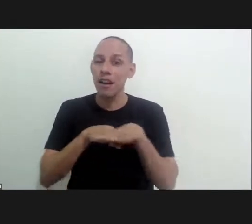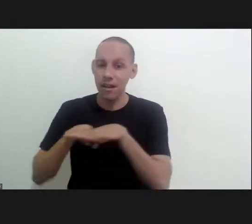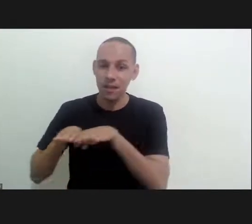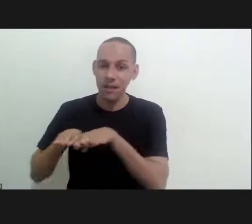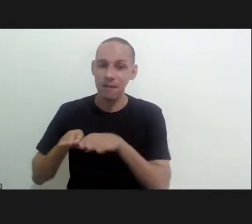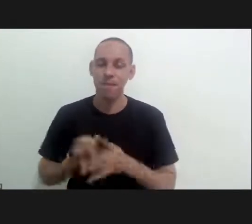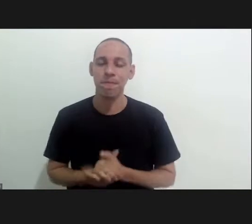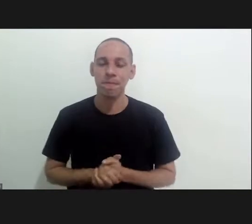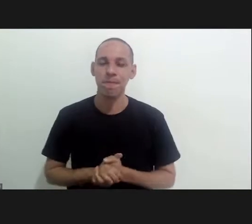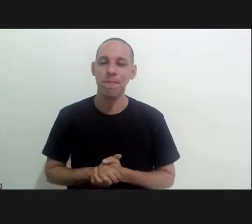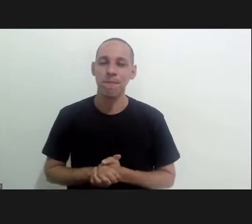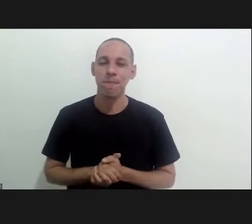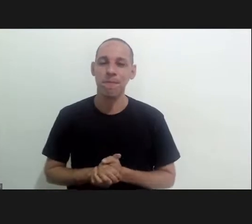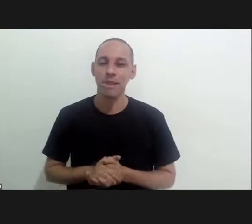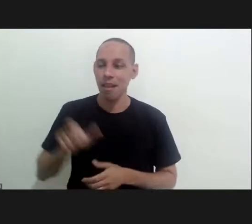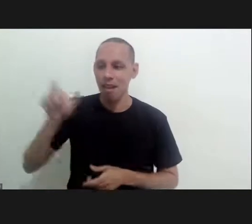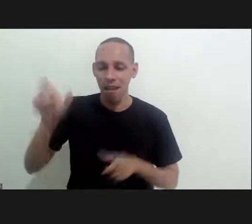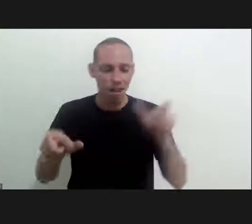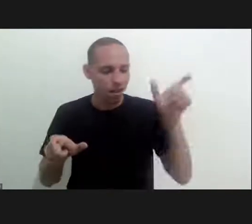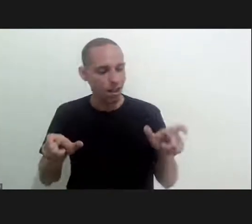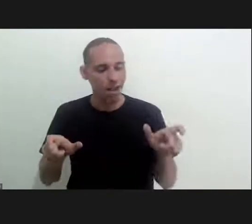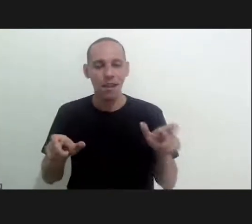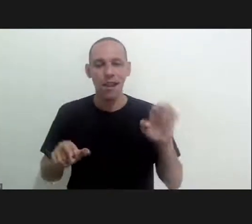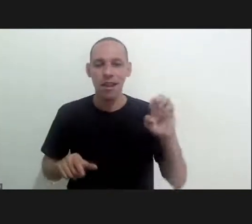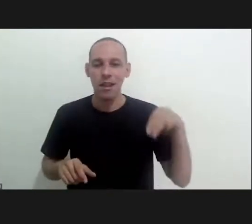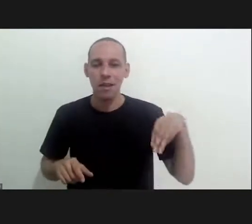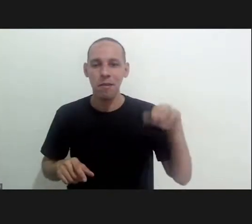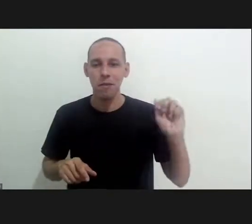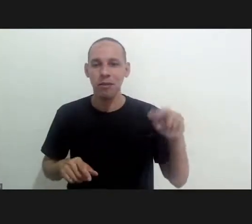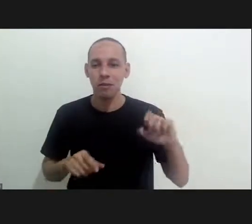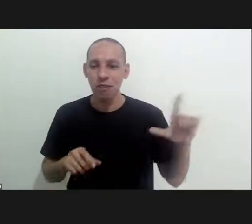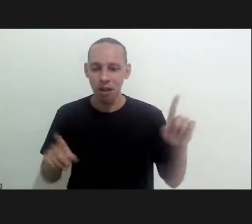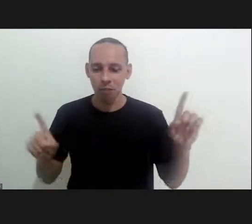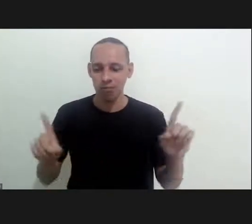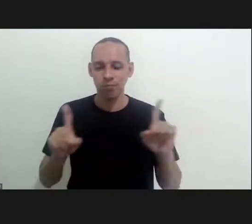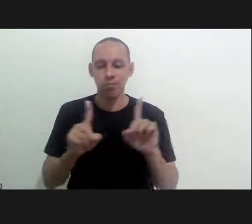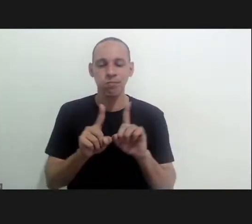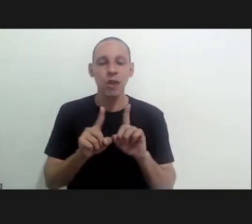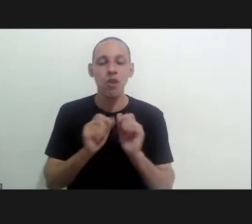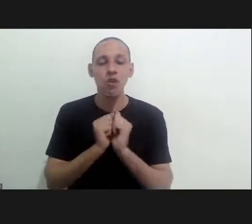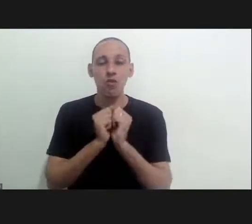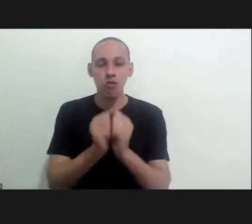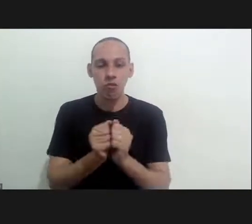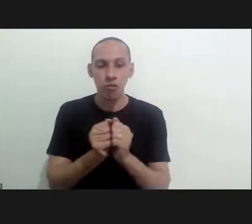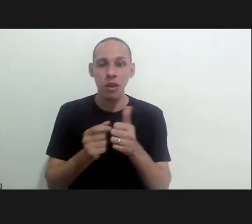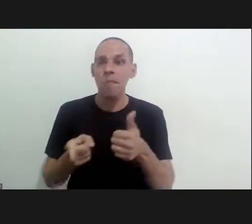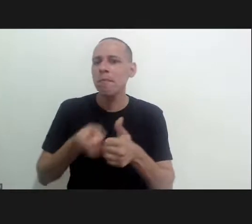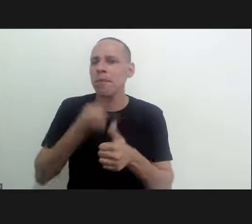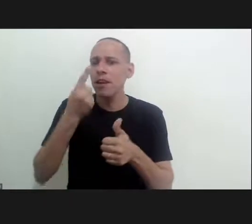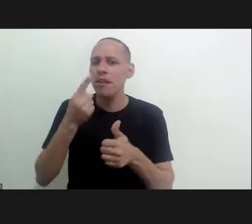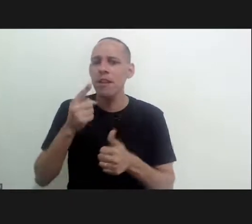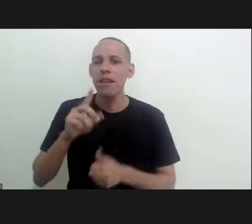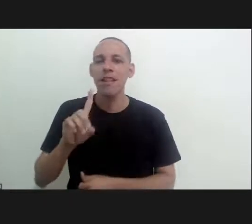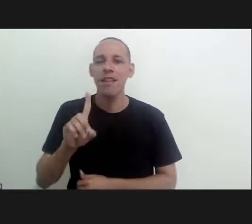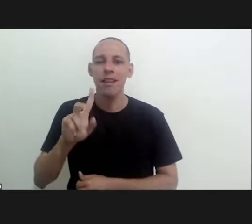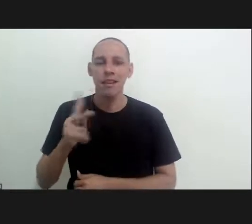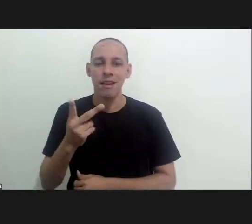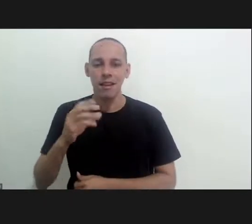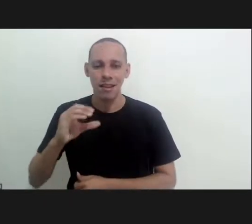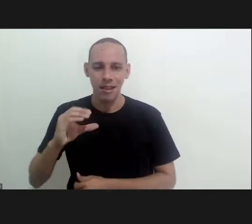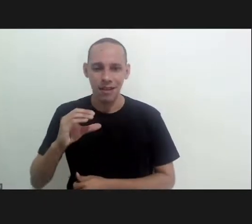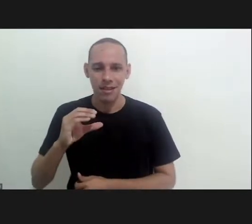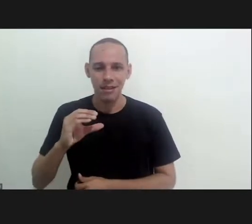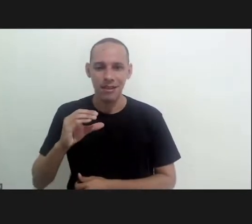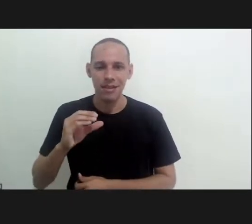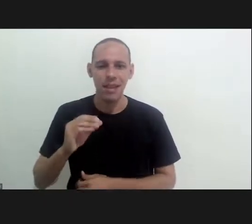standardization of antigens. He and Emmanuel Diaz used for the very first time in Bagui the BHC for the